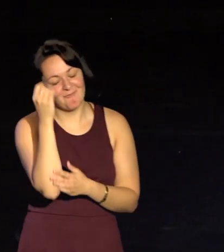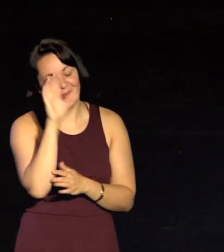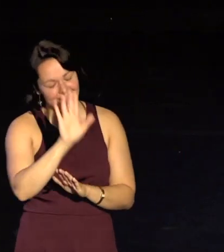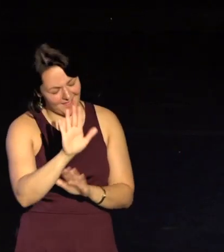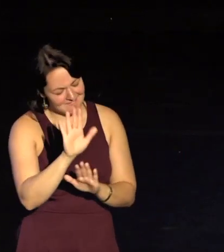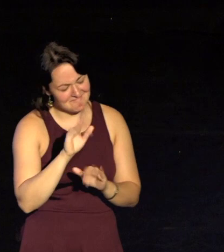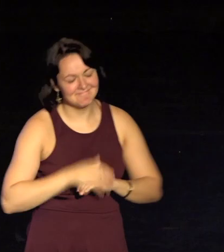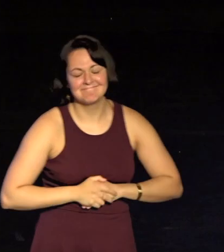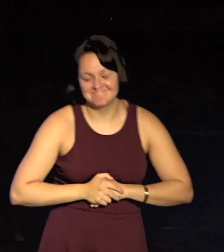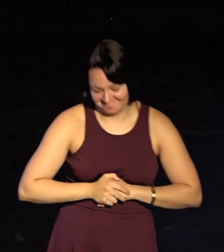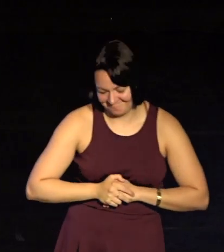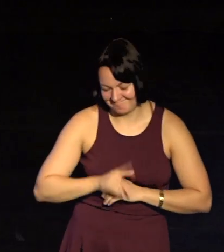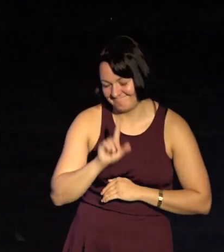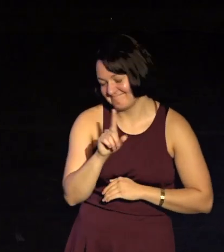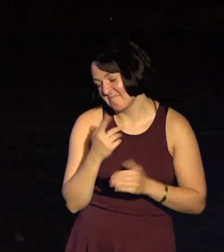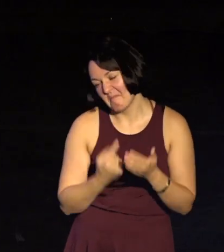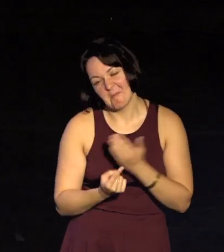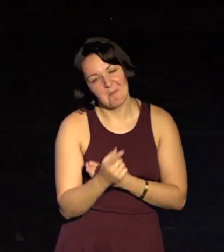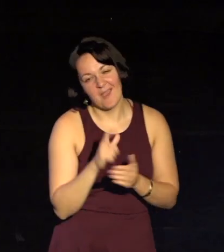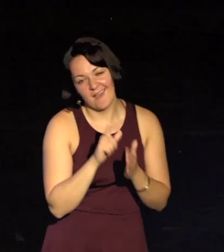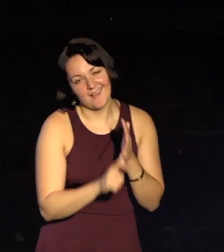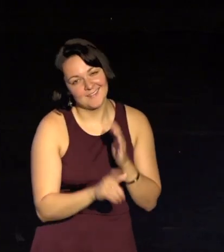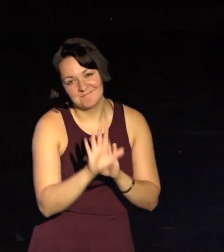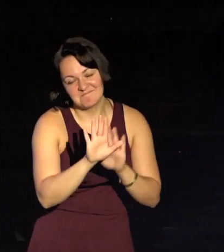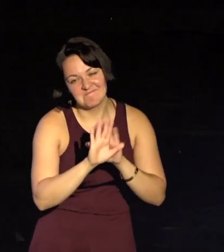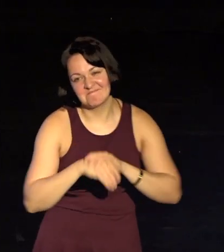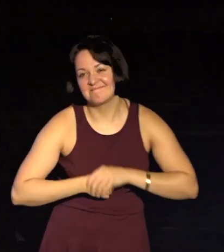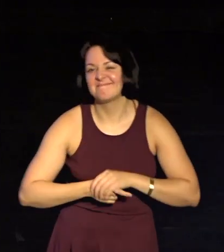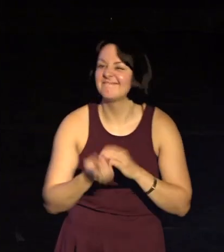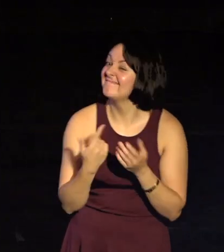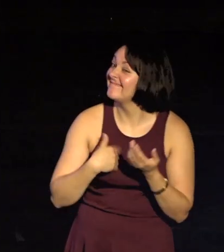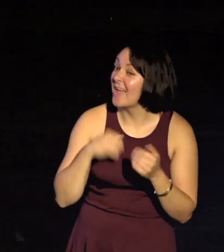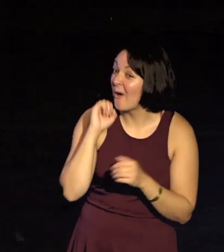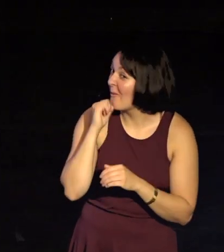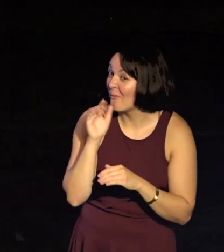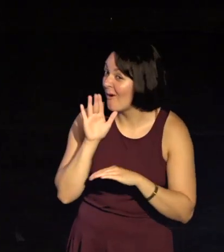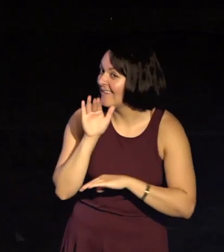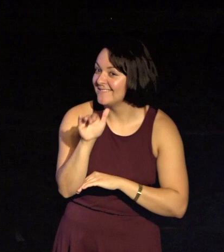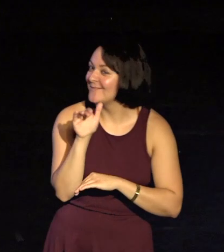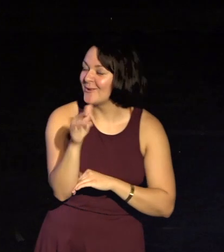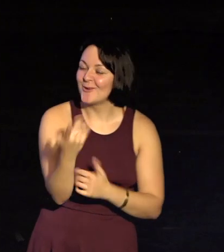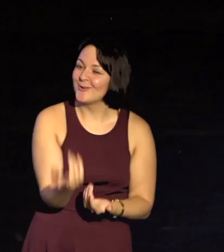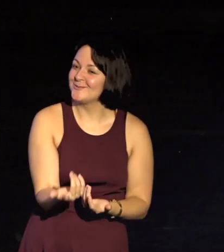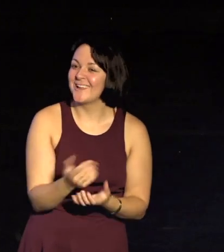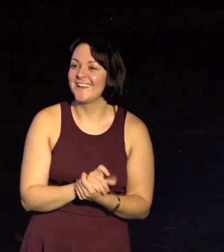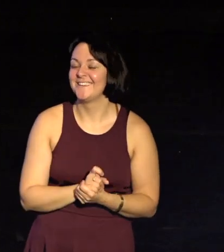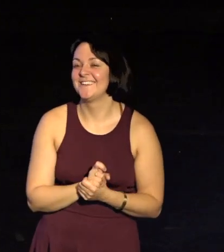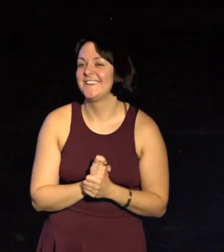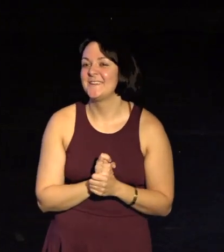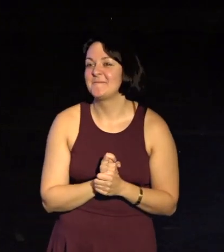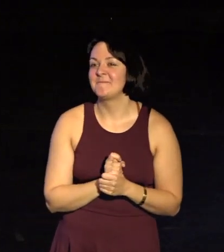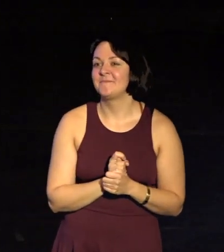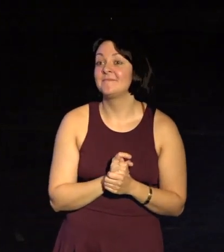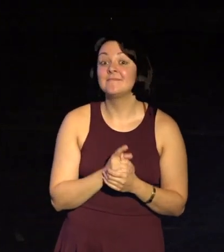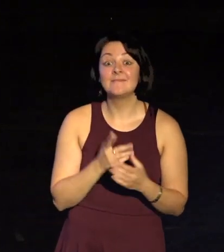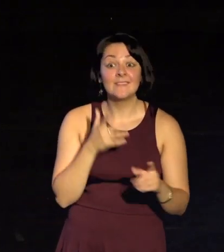It's retroactive only. This does not work in the future. And I'm sorry to say, if I happen